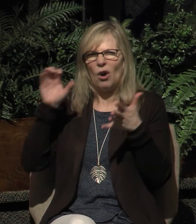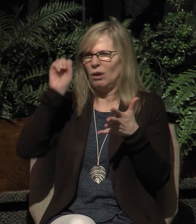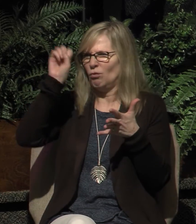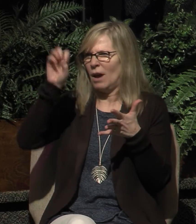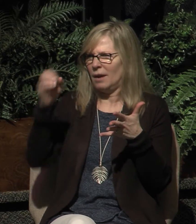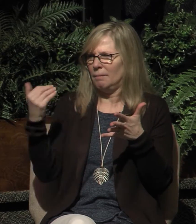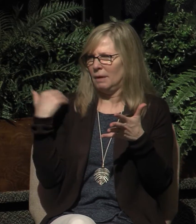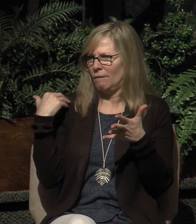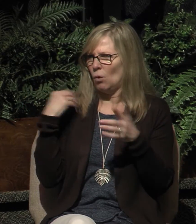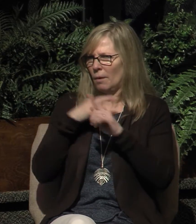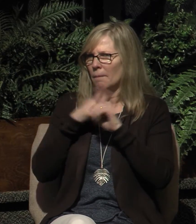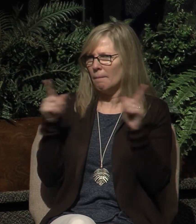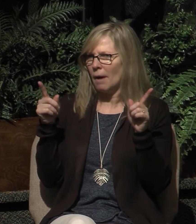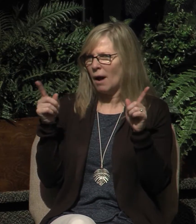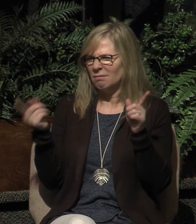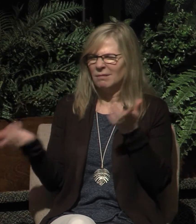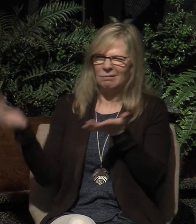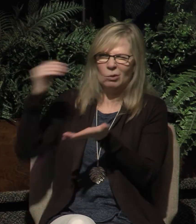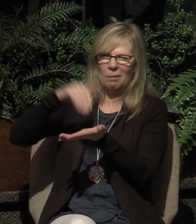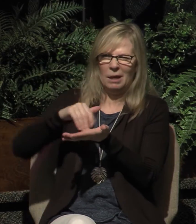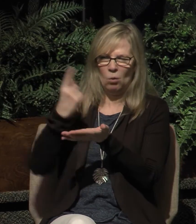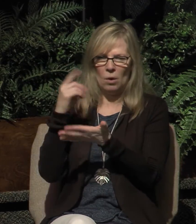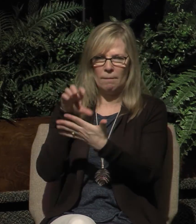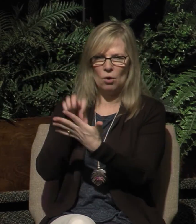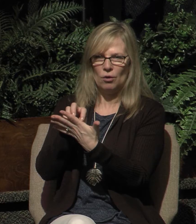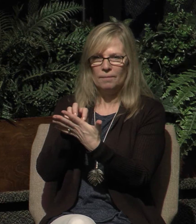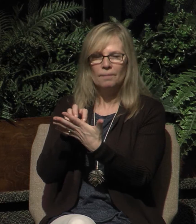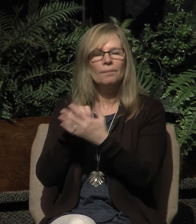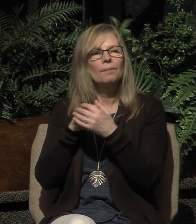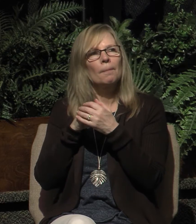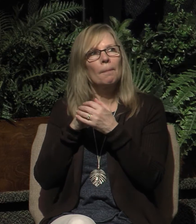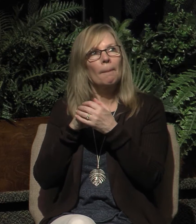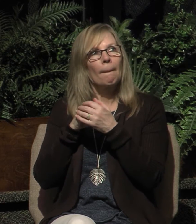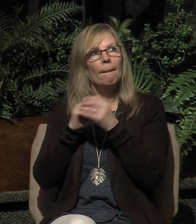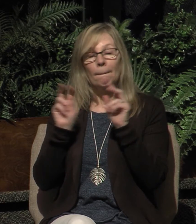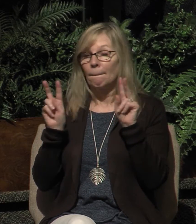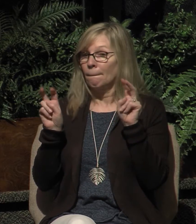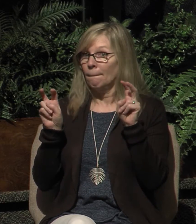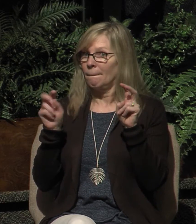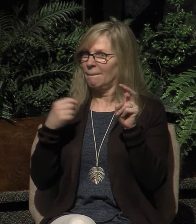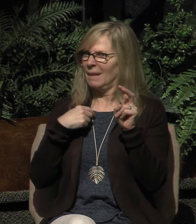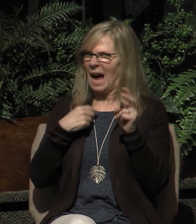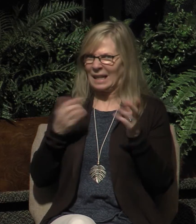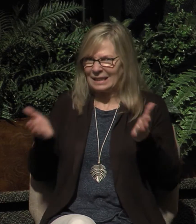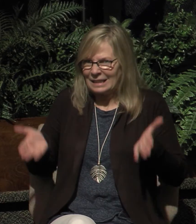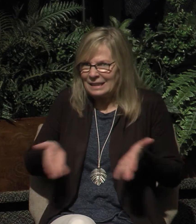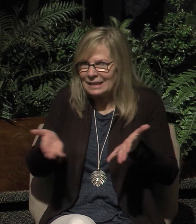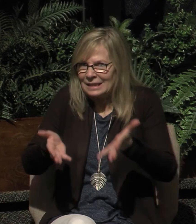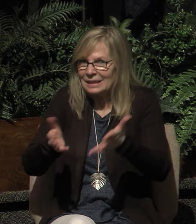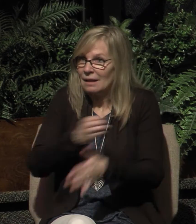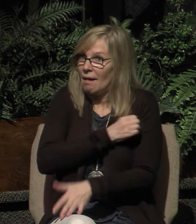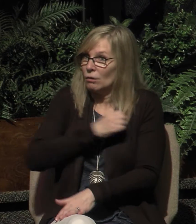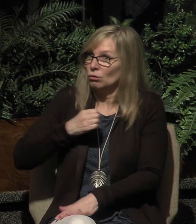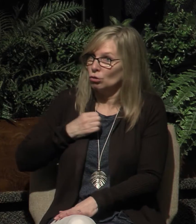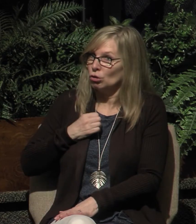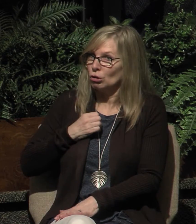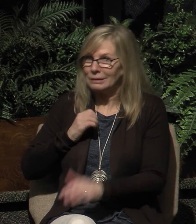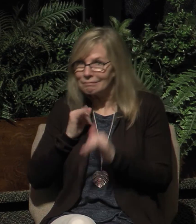5, verses 1 through 3 again. Therefore, I exhort the elders among you as your fellow elder